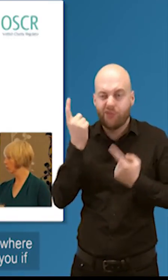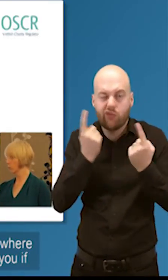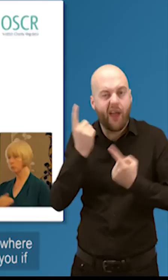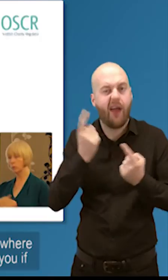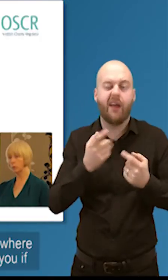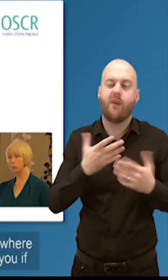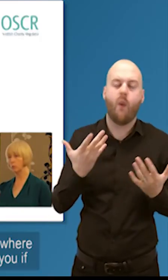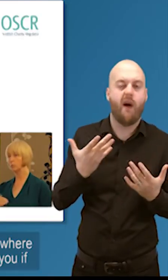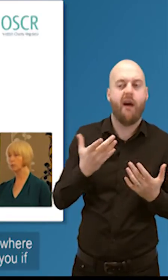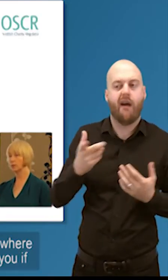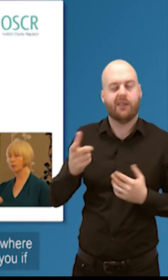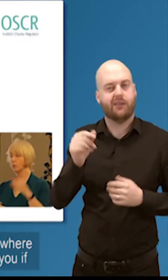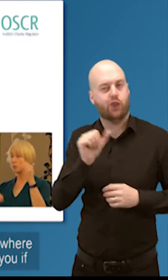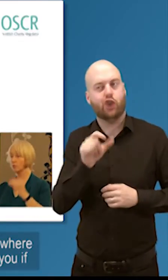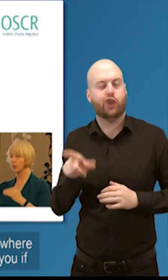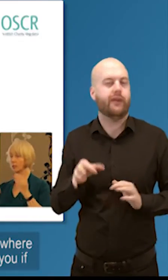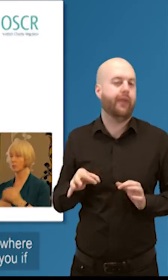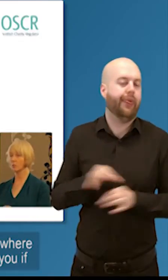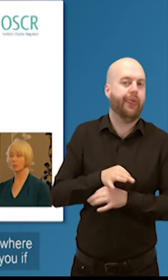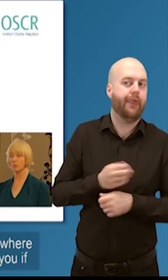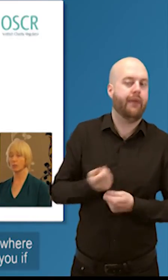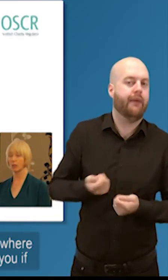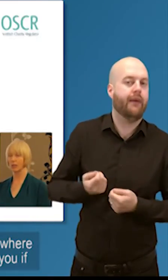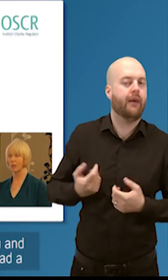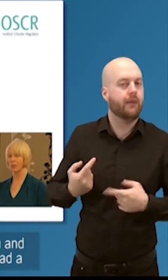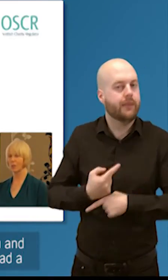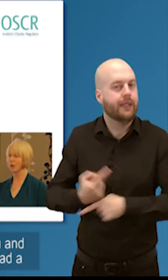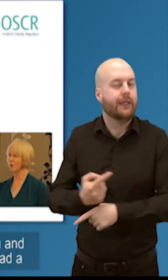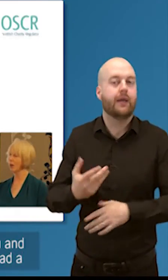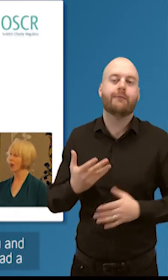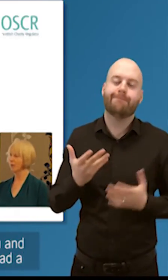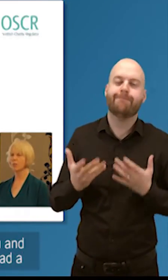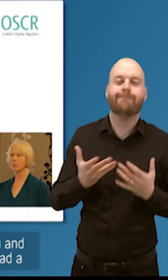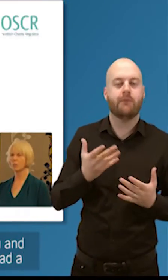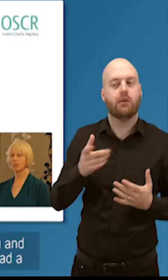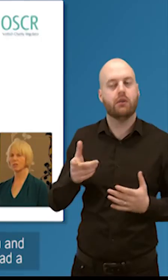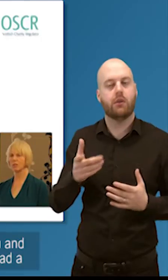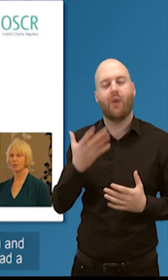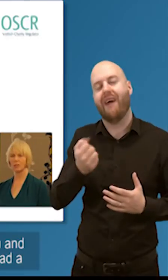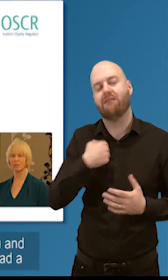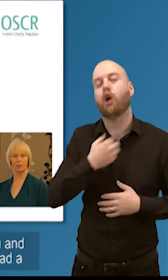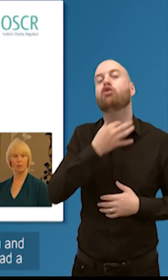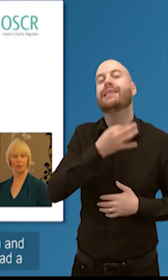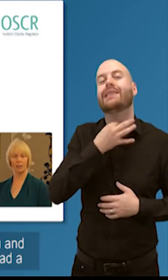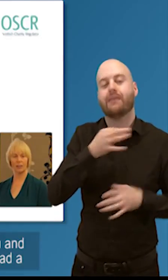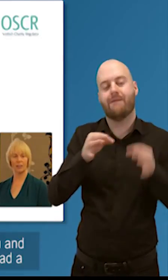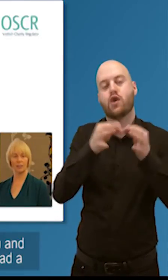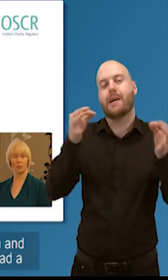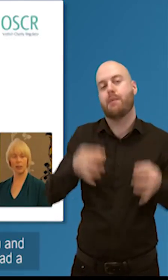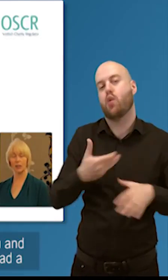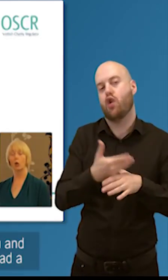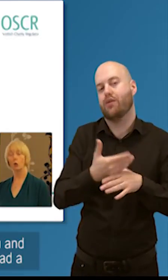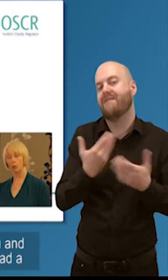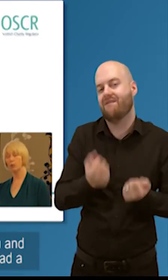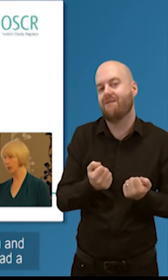we will we will really kind of code things so sometimes if you're if you're thinking wow i mentioned something to you and and and i haven't heard